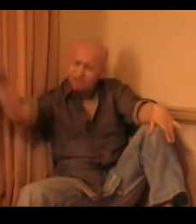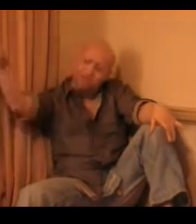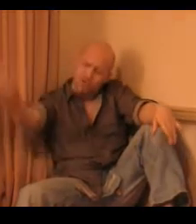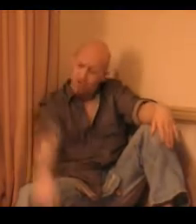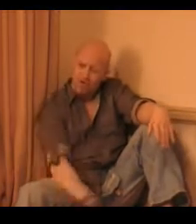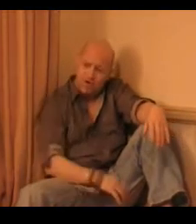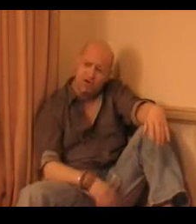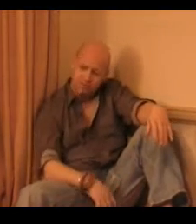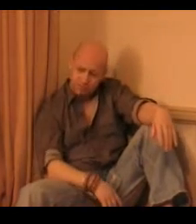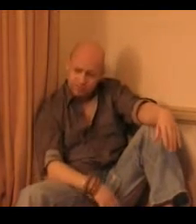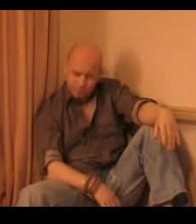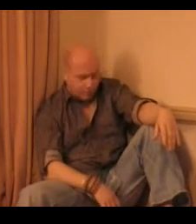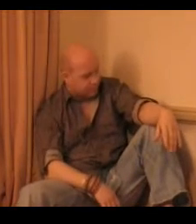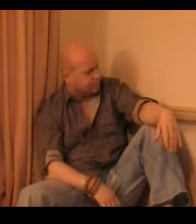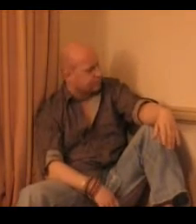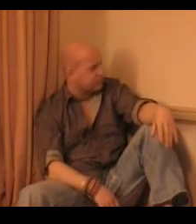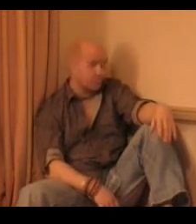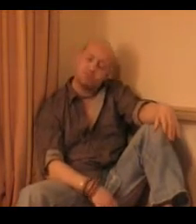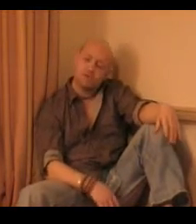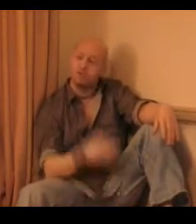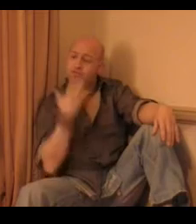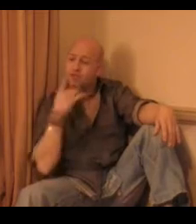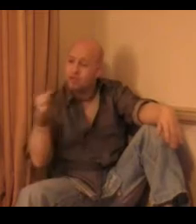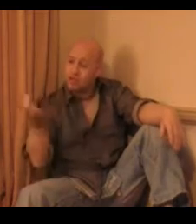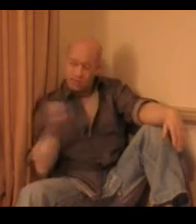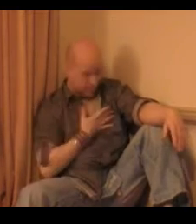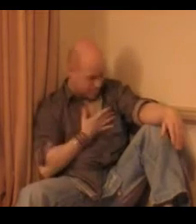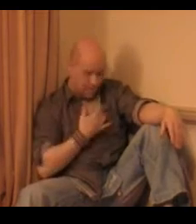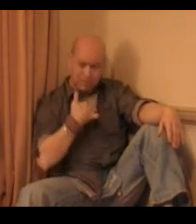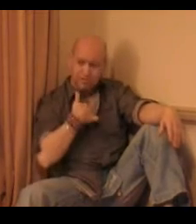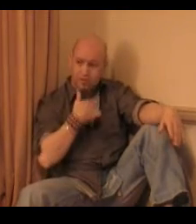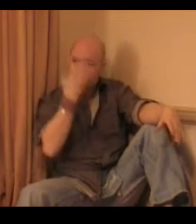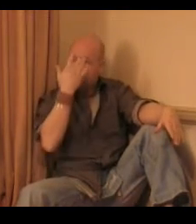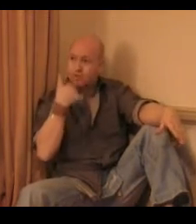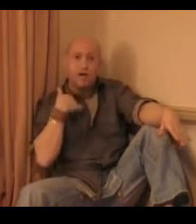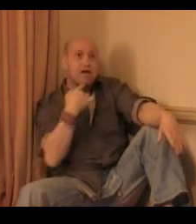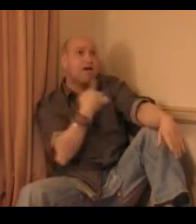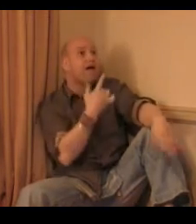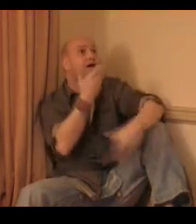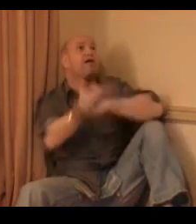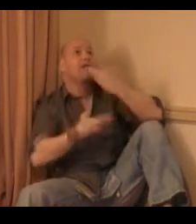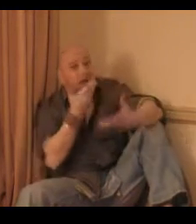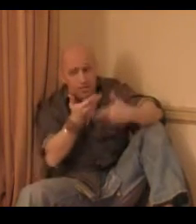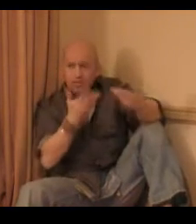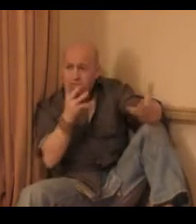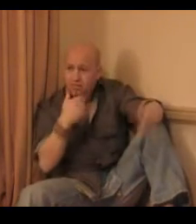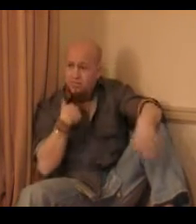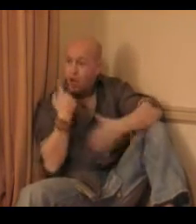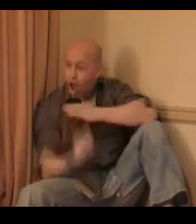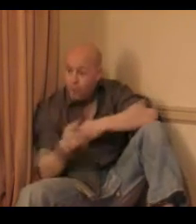for? When you first left me, I didn't know what to say I've never been on my own